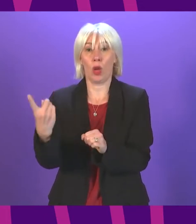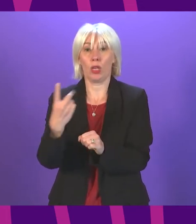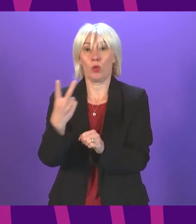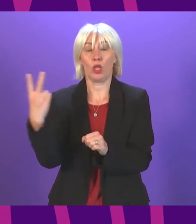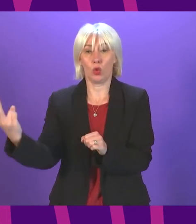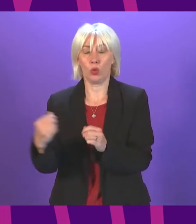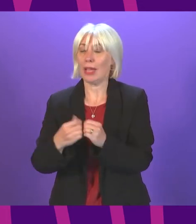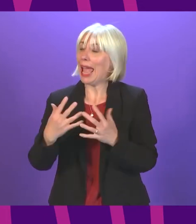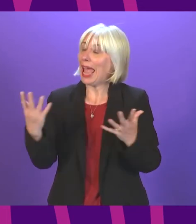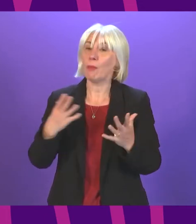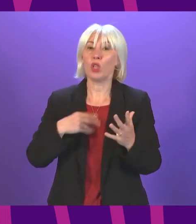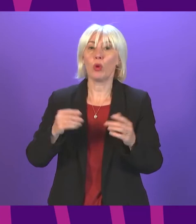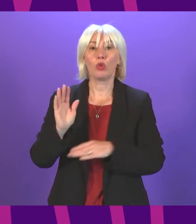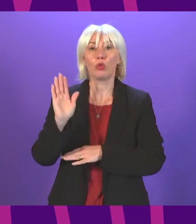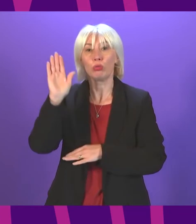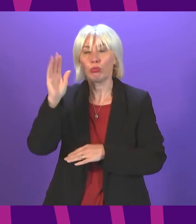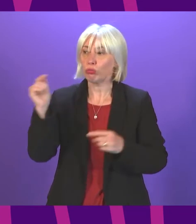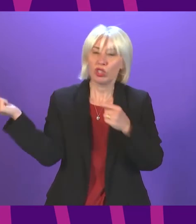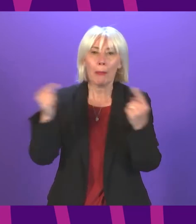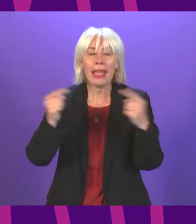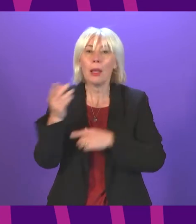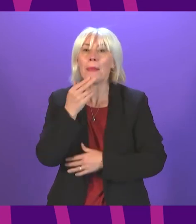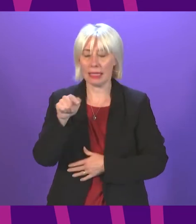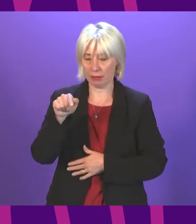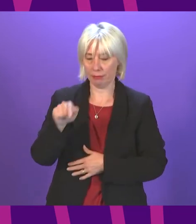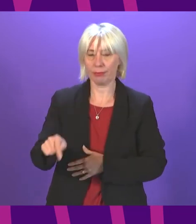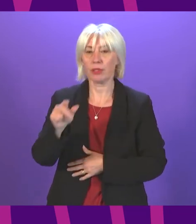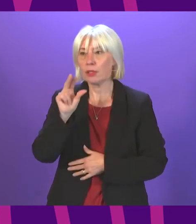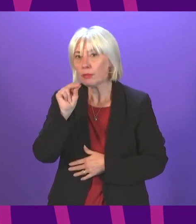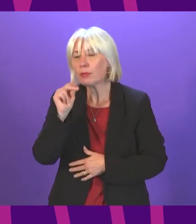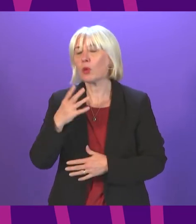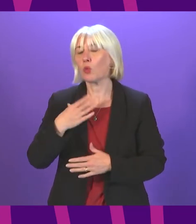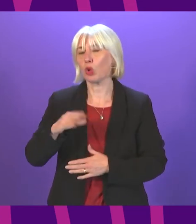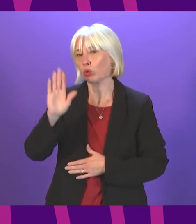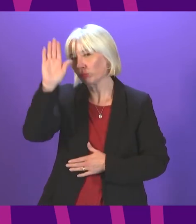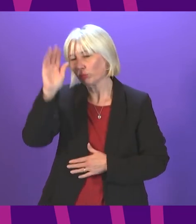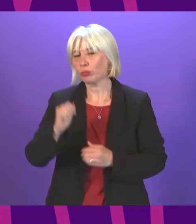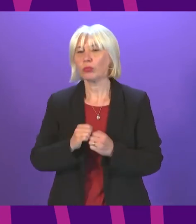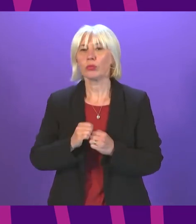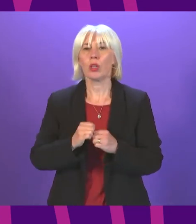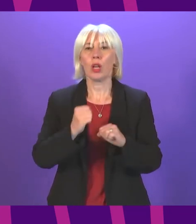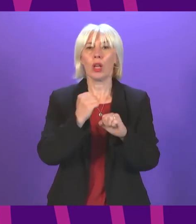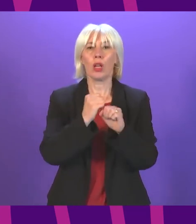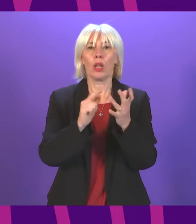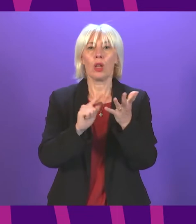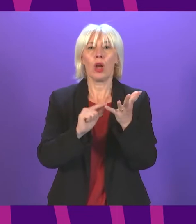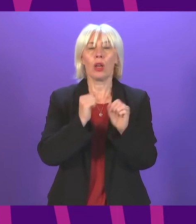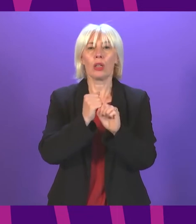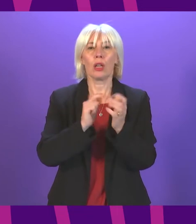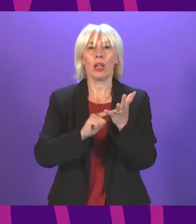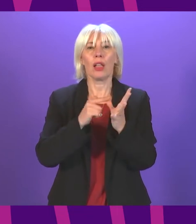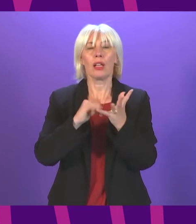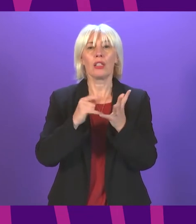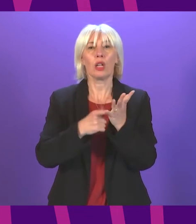to speak in the debate to press their request to speak buttons now. I call on Douglas Rost, open for the